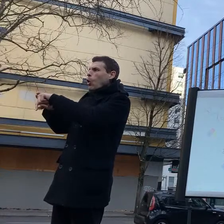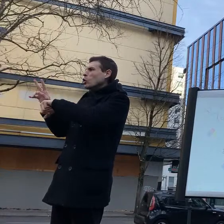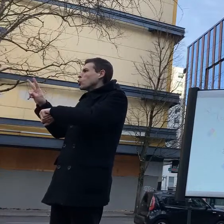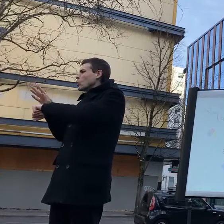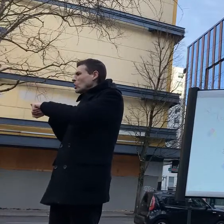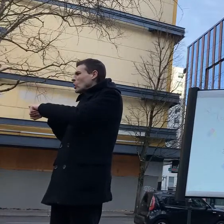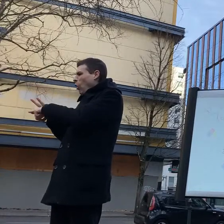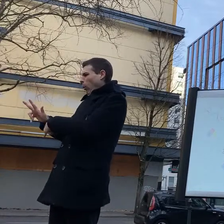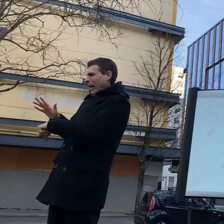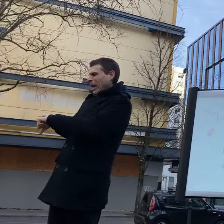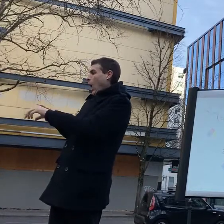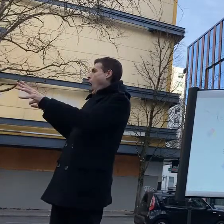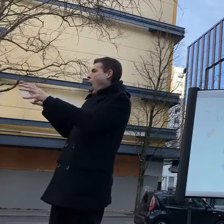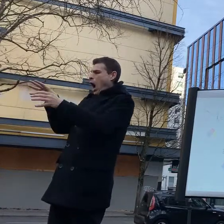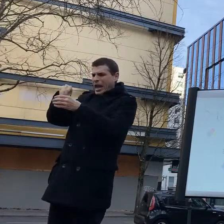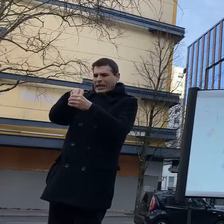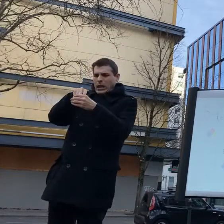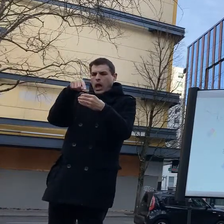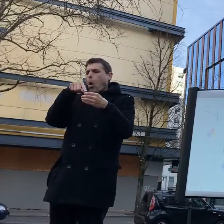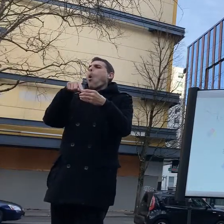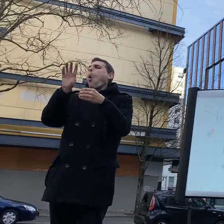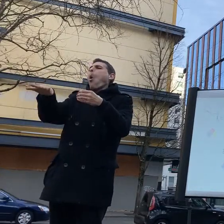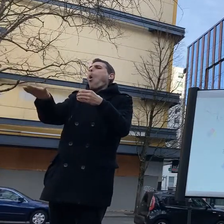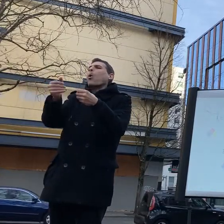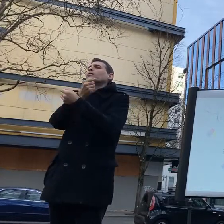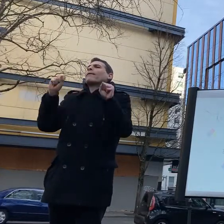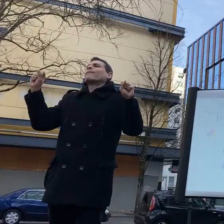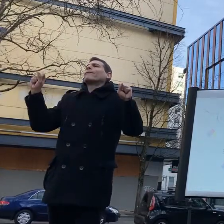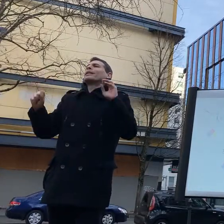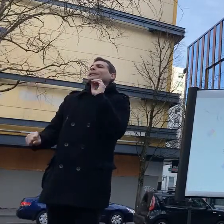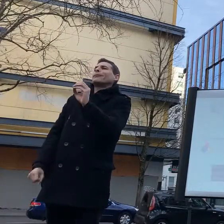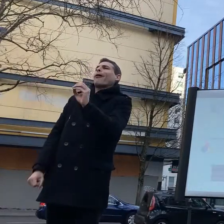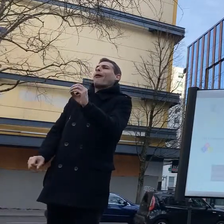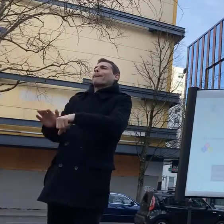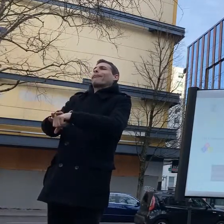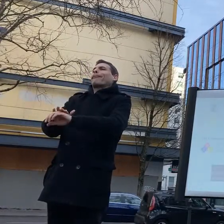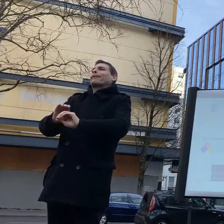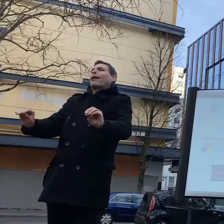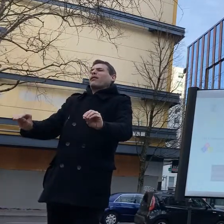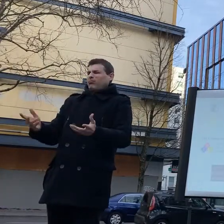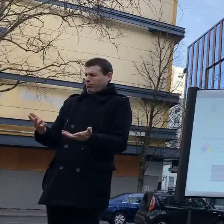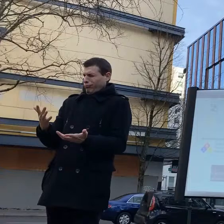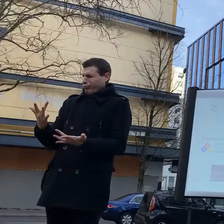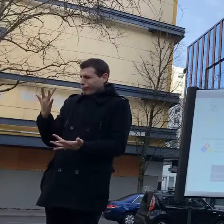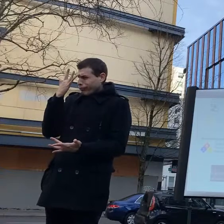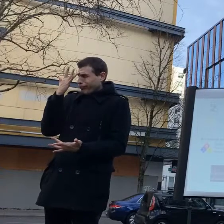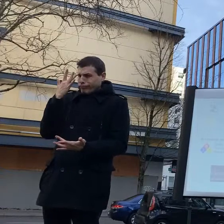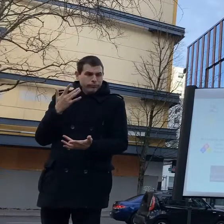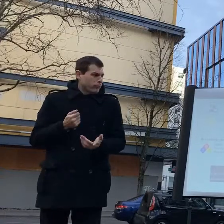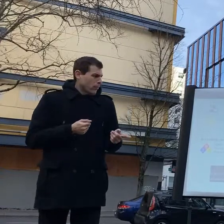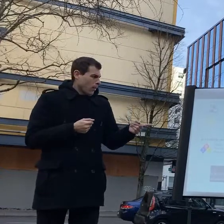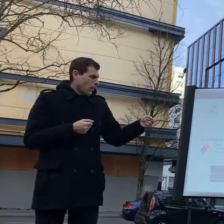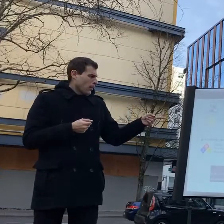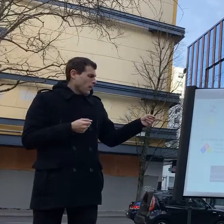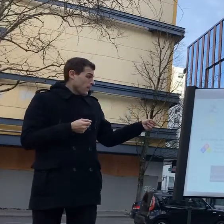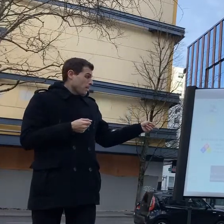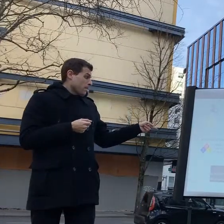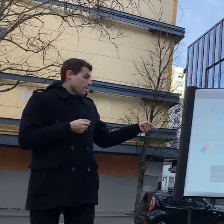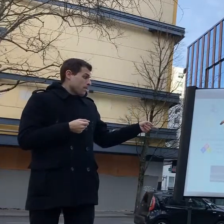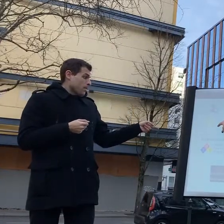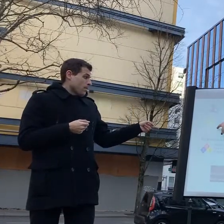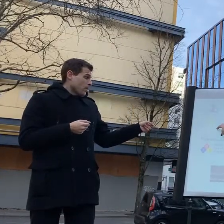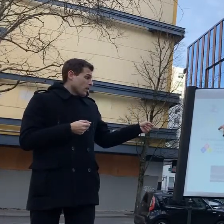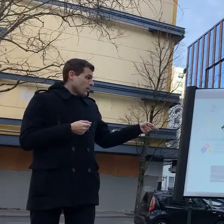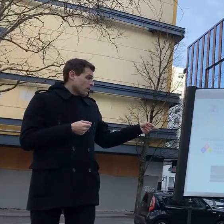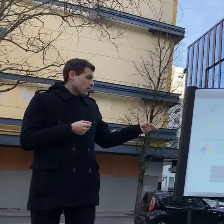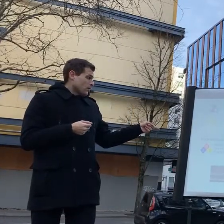and when an individual who say is purchasing things for a department is looking at health ratings and they see